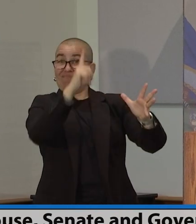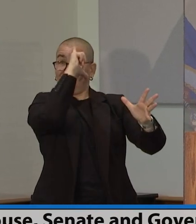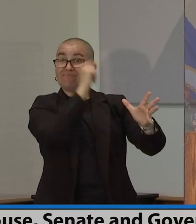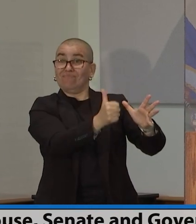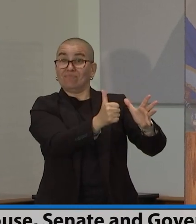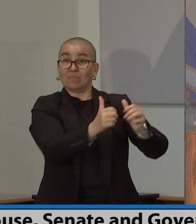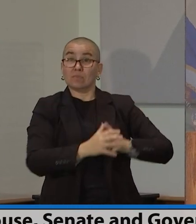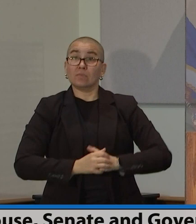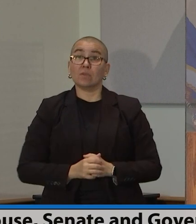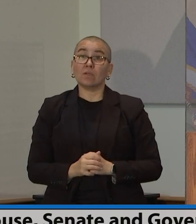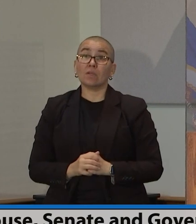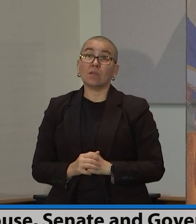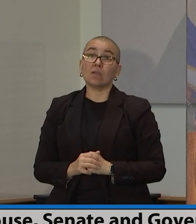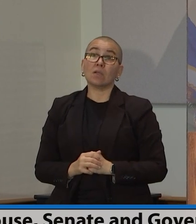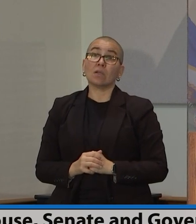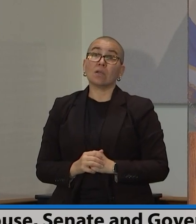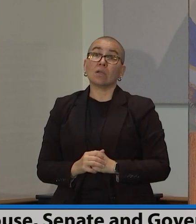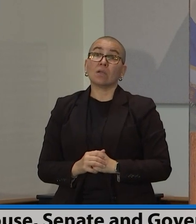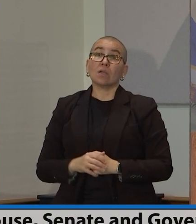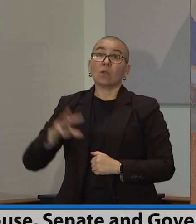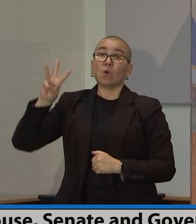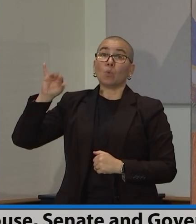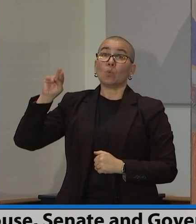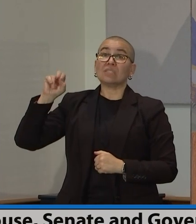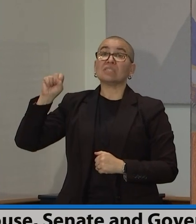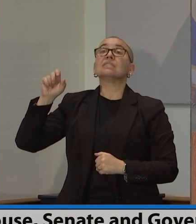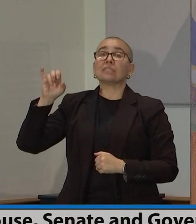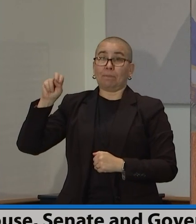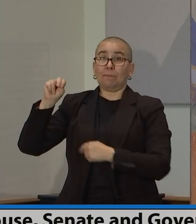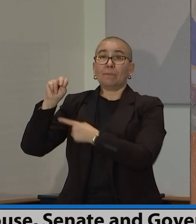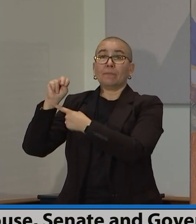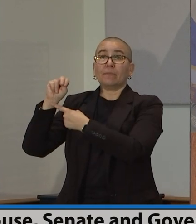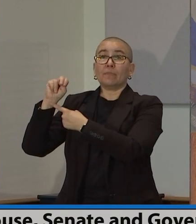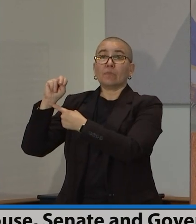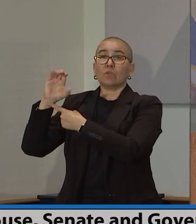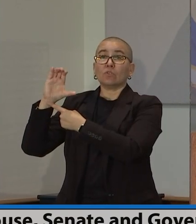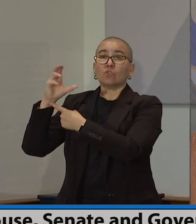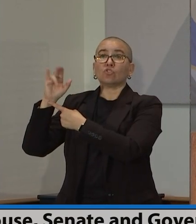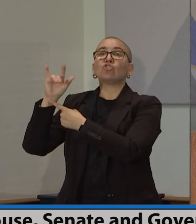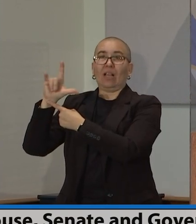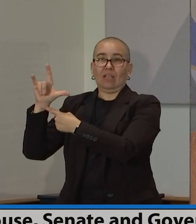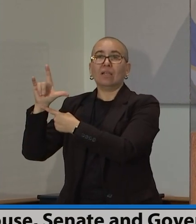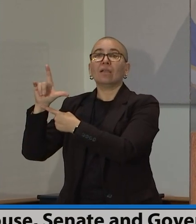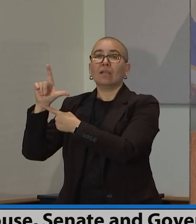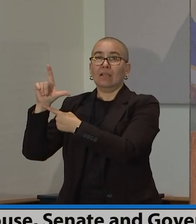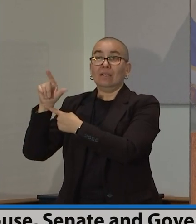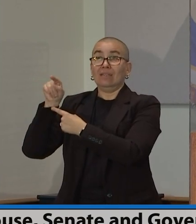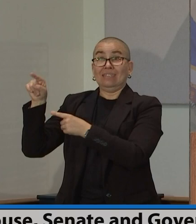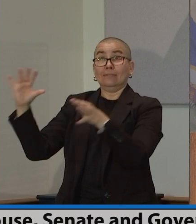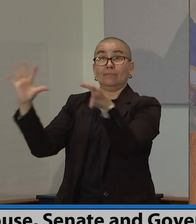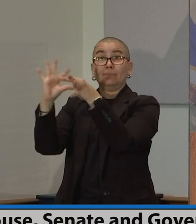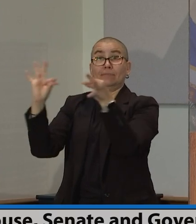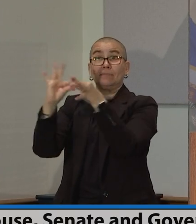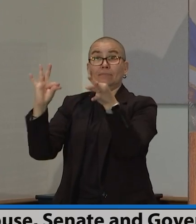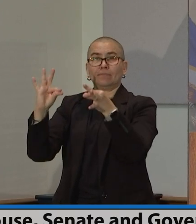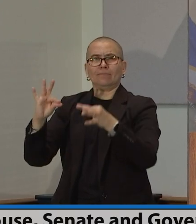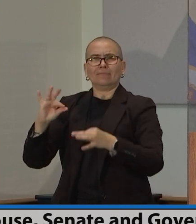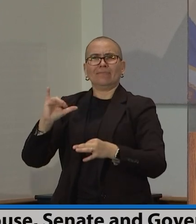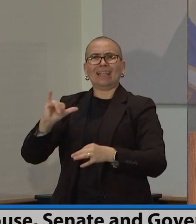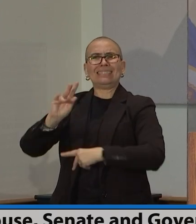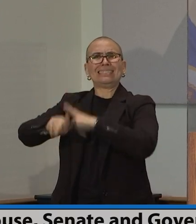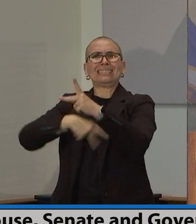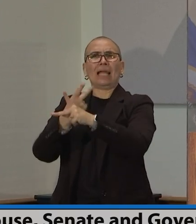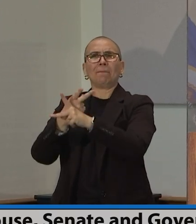democracy is the worst form of government, except for every other one. And the fact is, it's really hard.